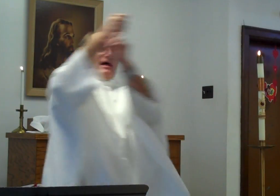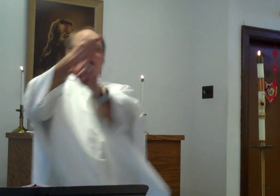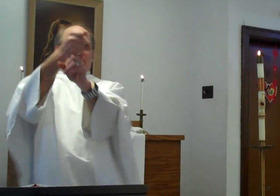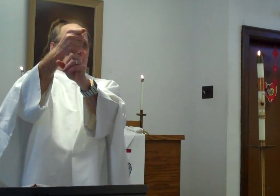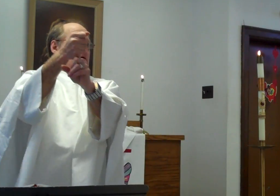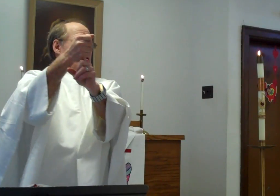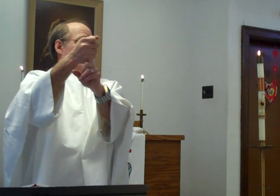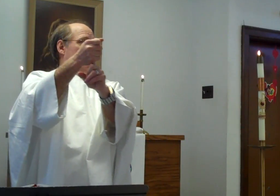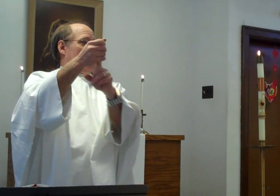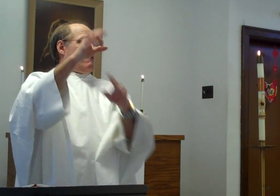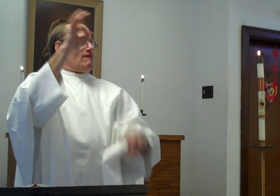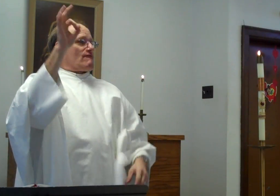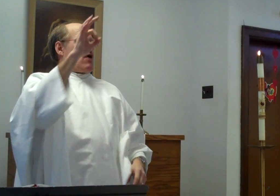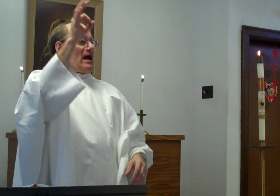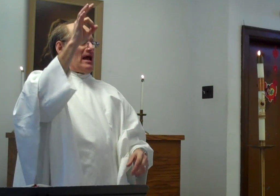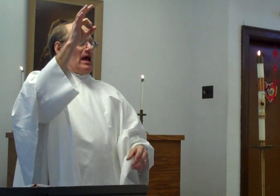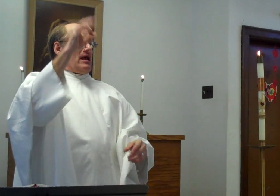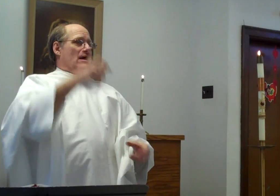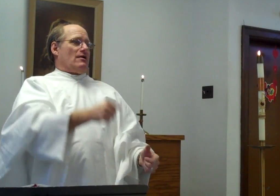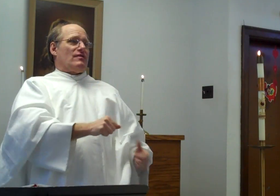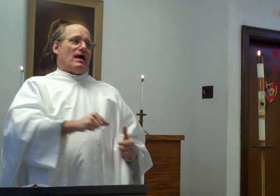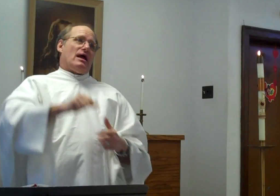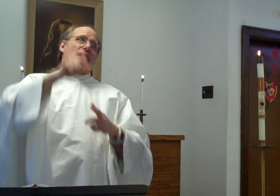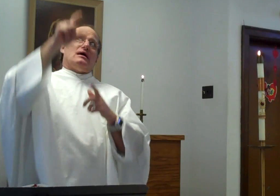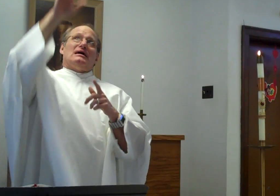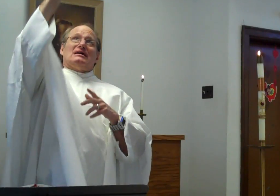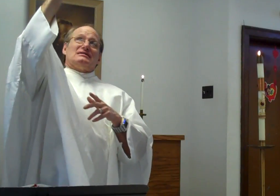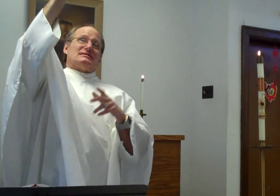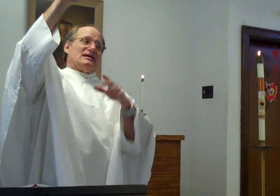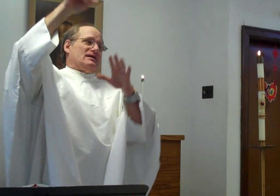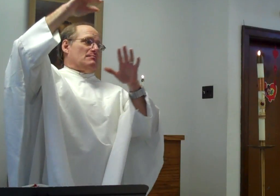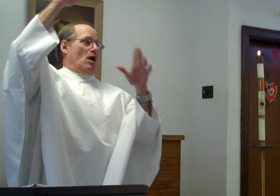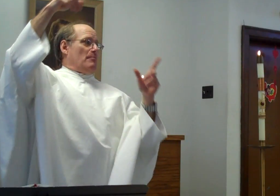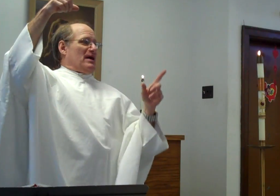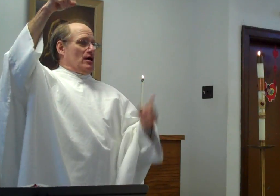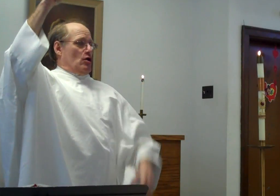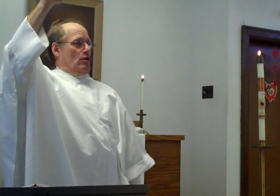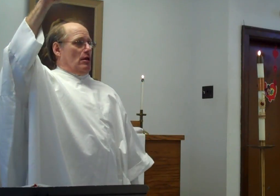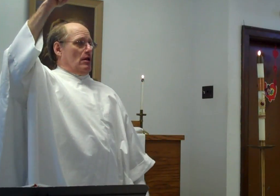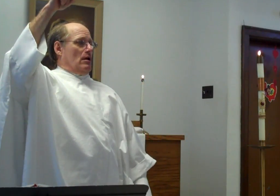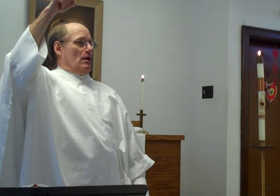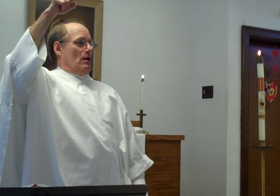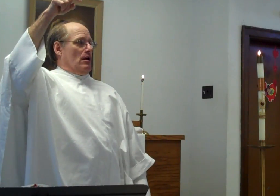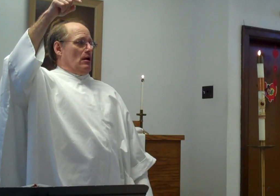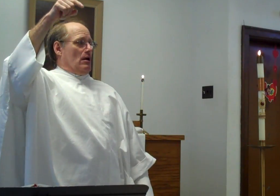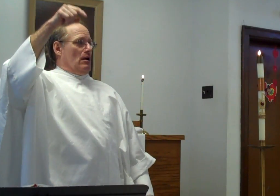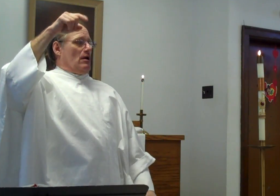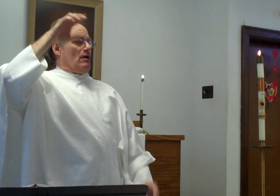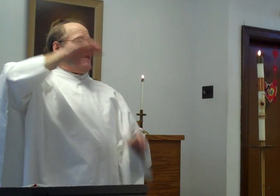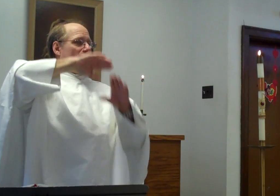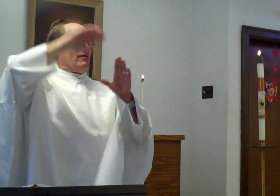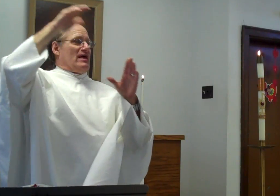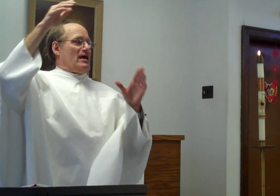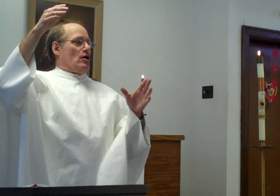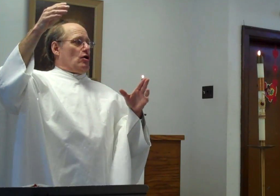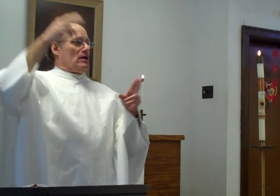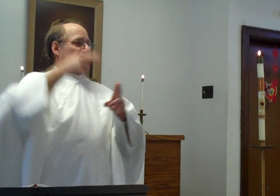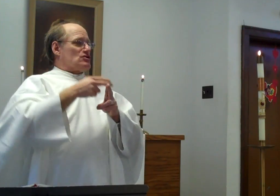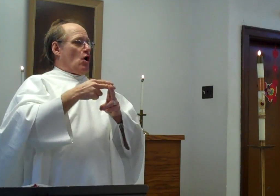And then, Friday, they send him up a hill. The hill is